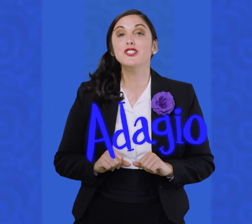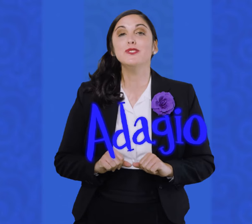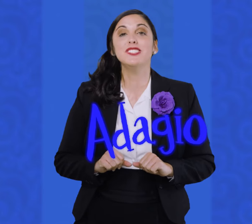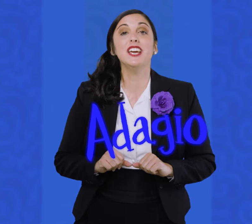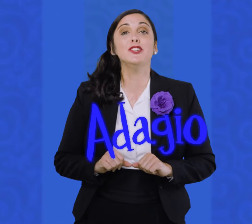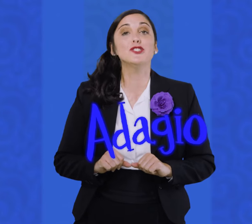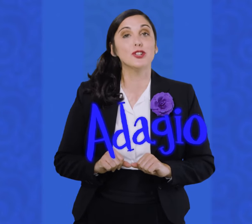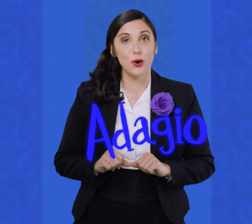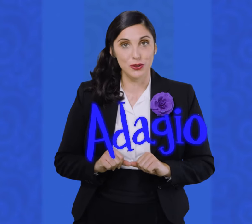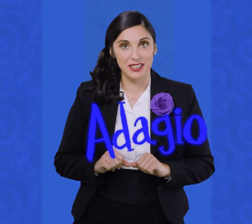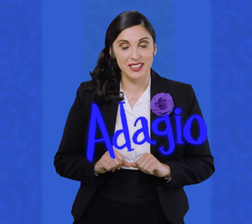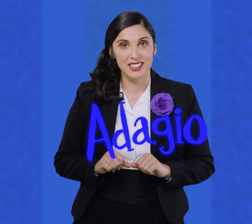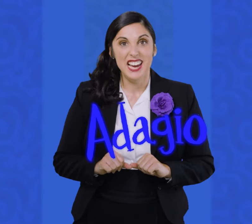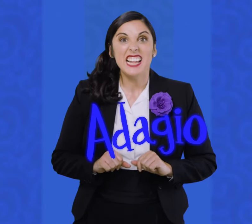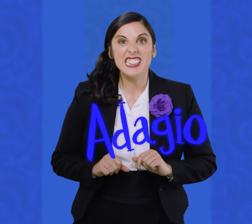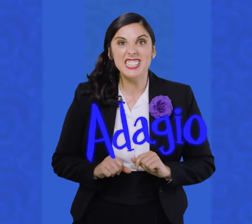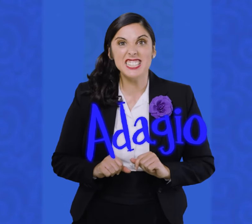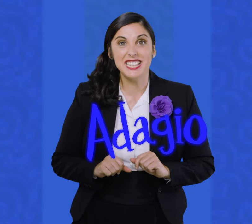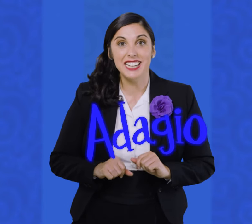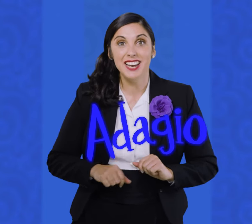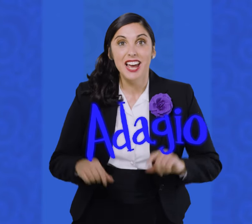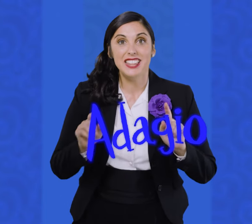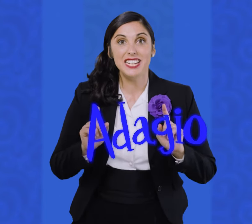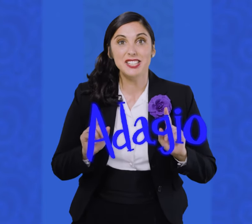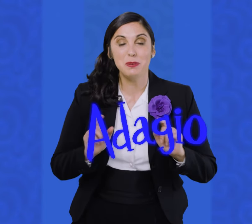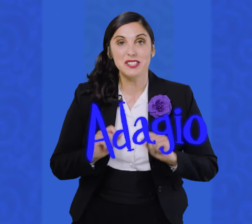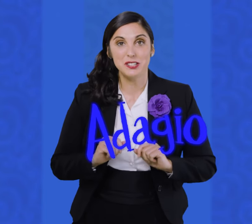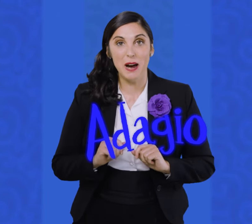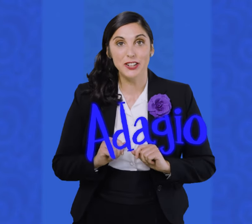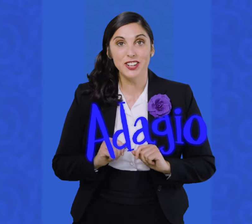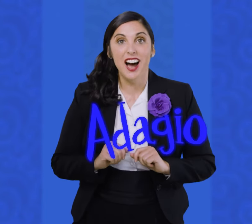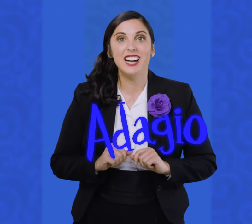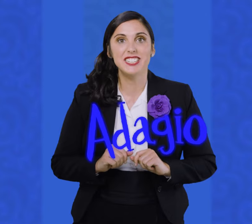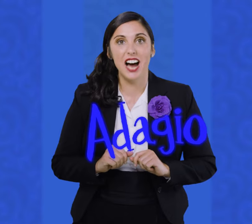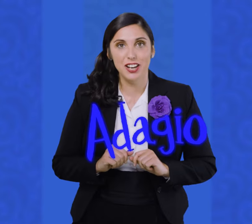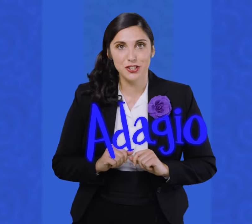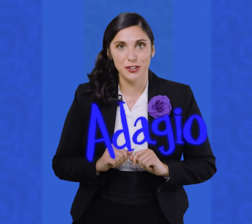to sing slowly Let's sing the itsy bitsy spider adagio